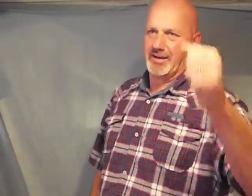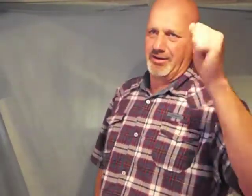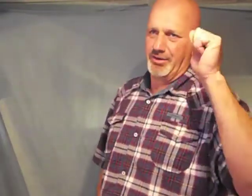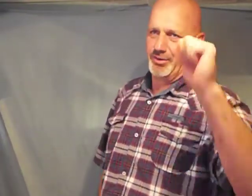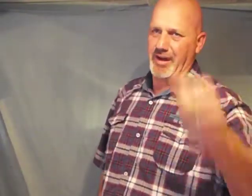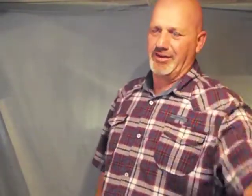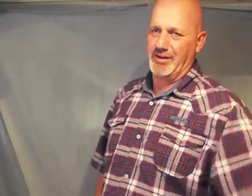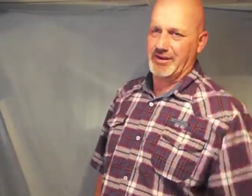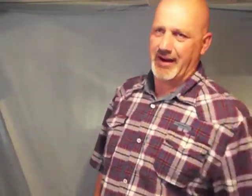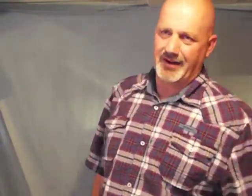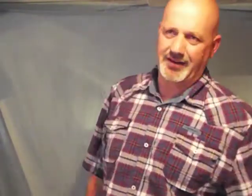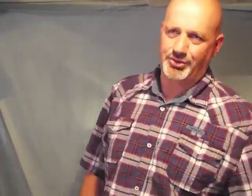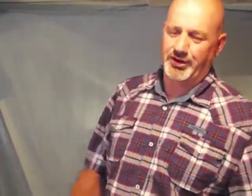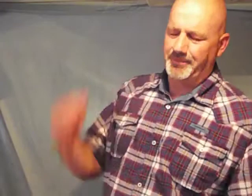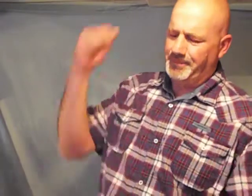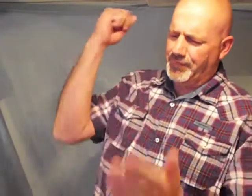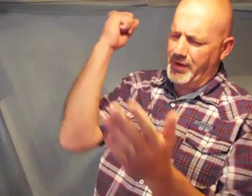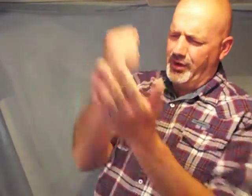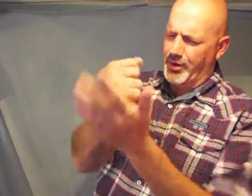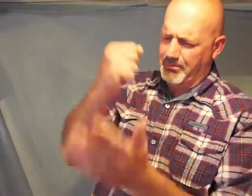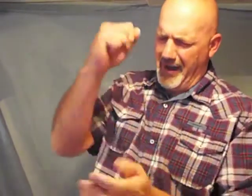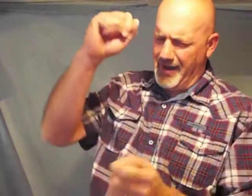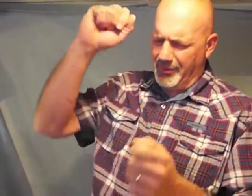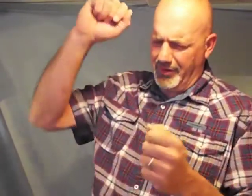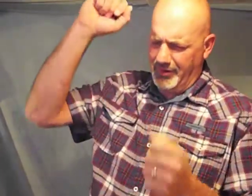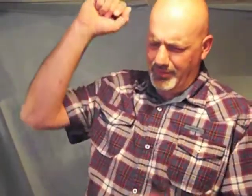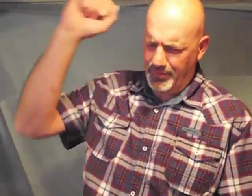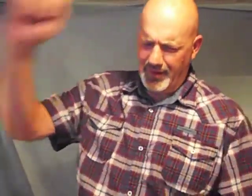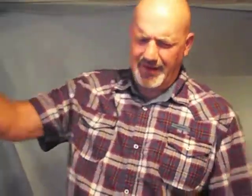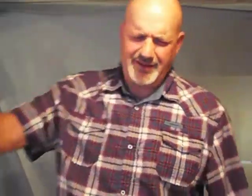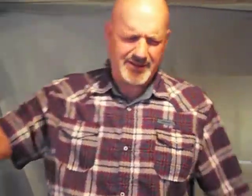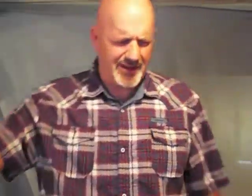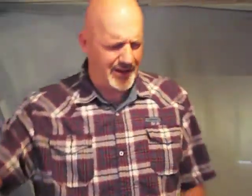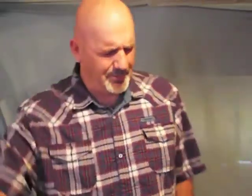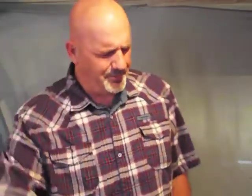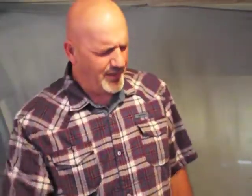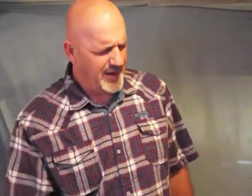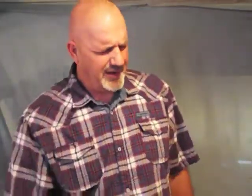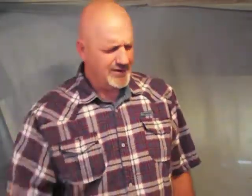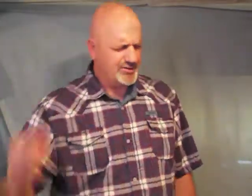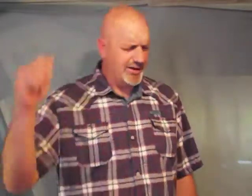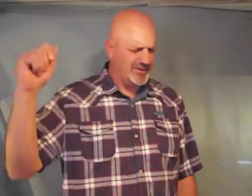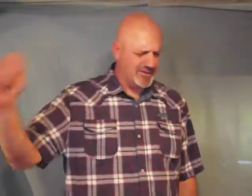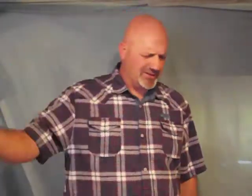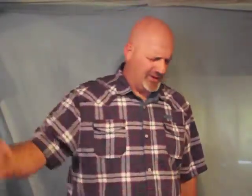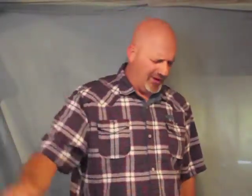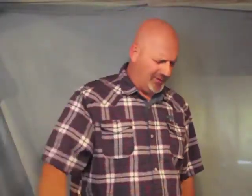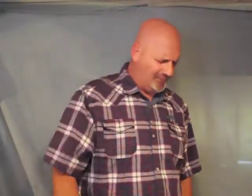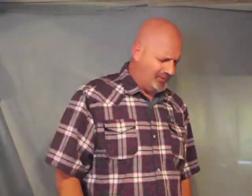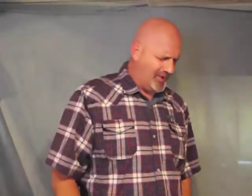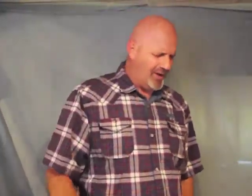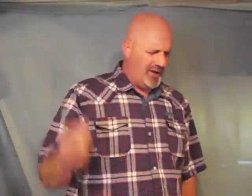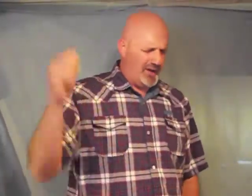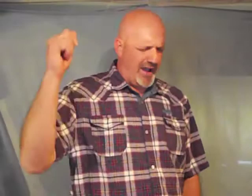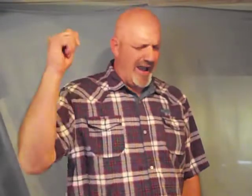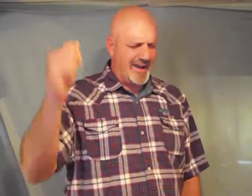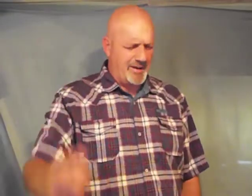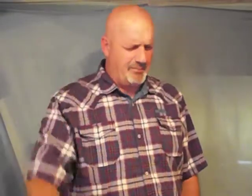throughout the entire country you are bound release them in Jesus name I command